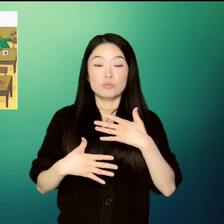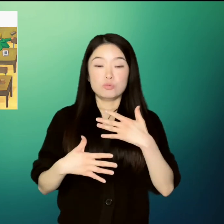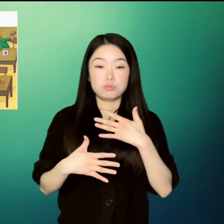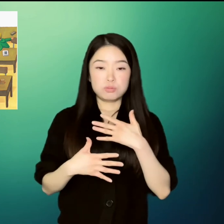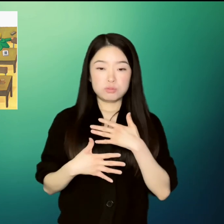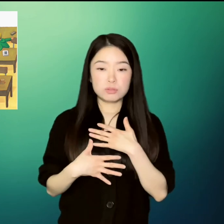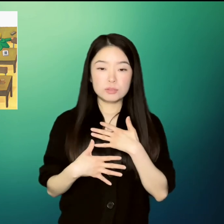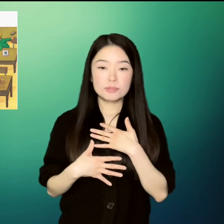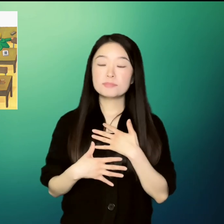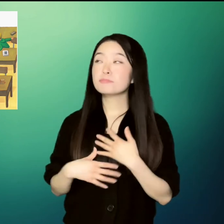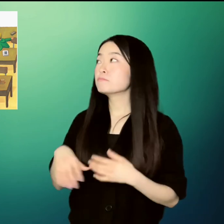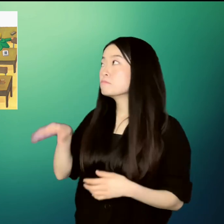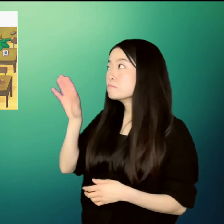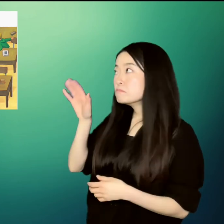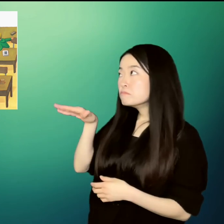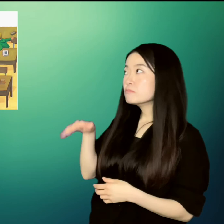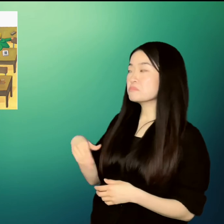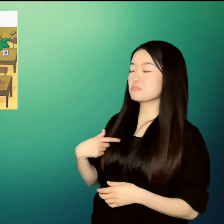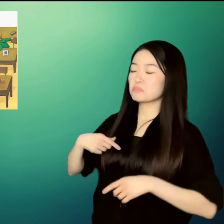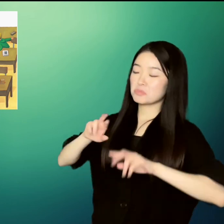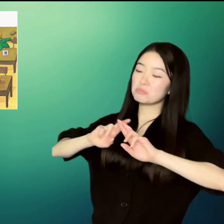I'm ready to introduce myself, she said.